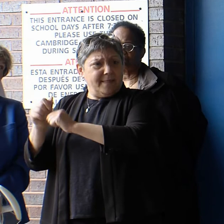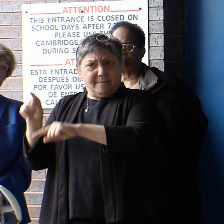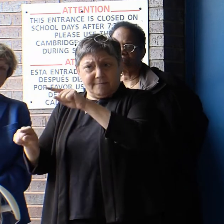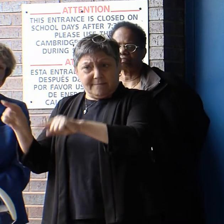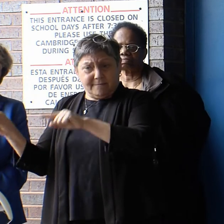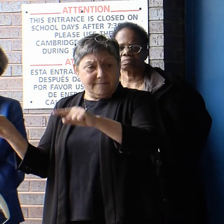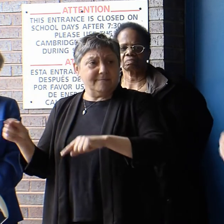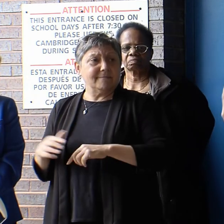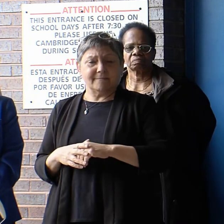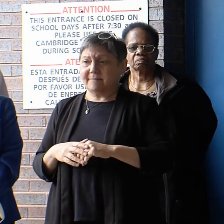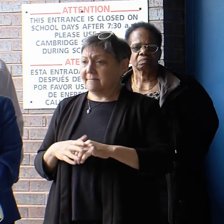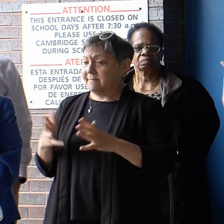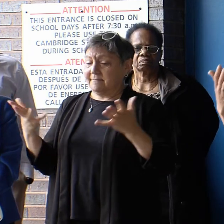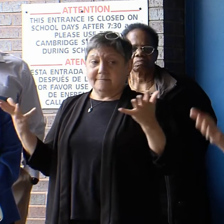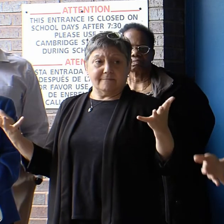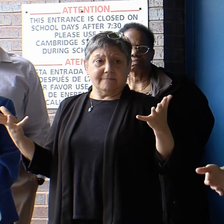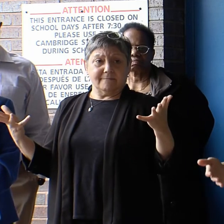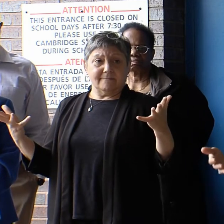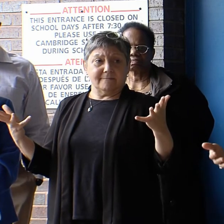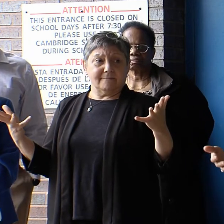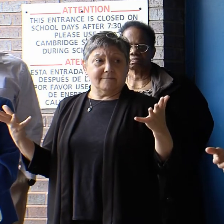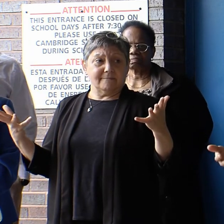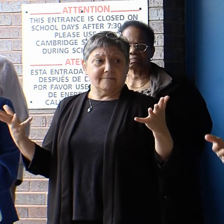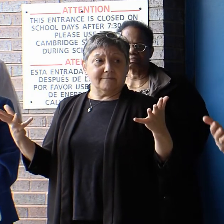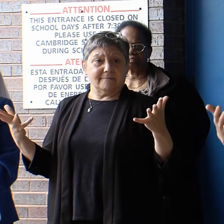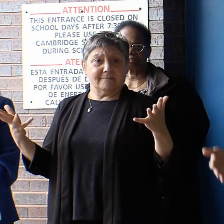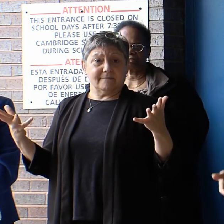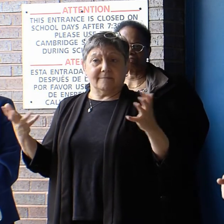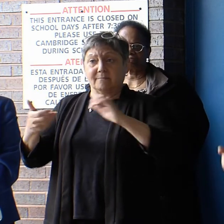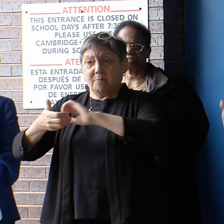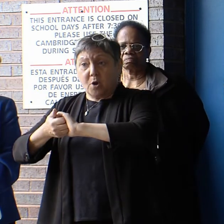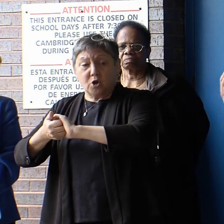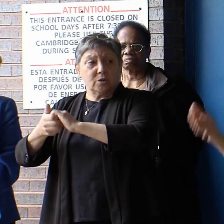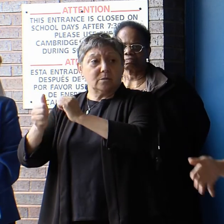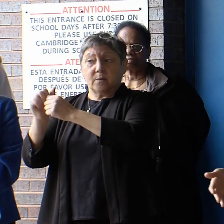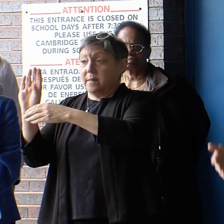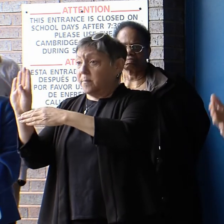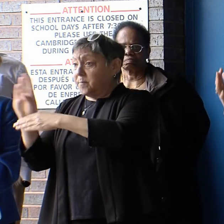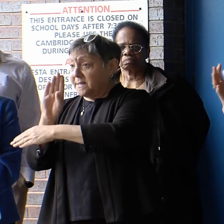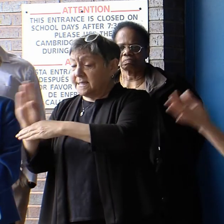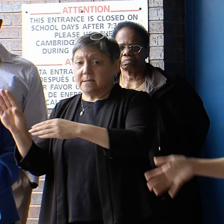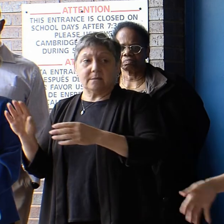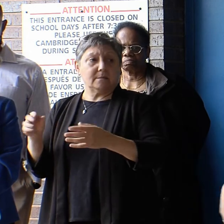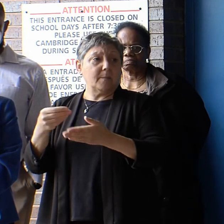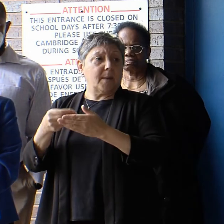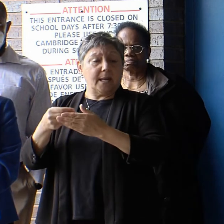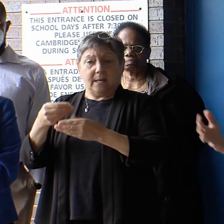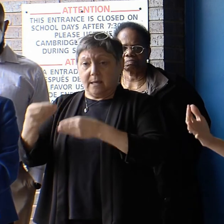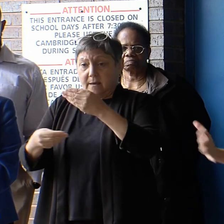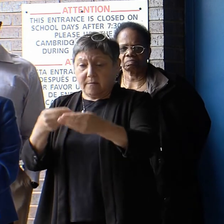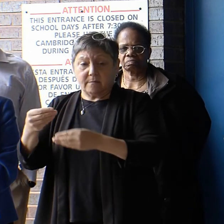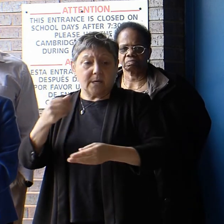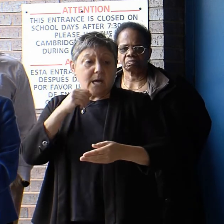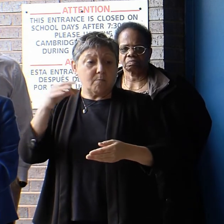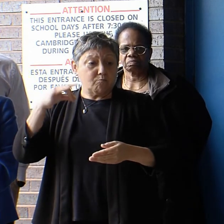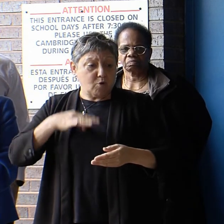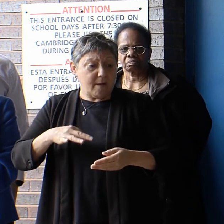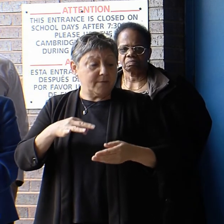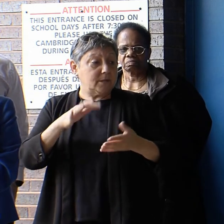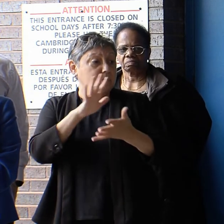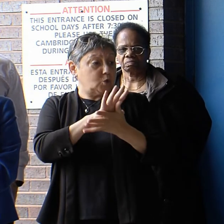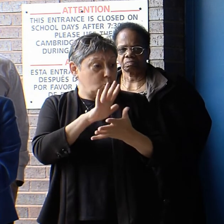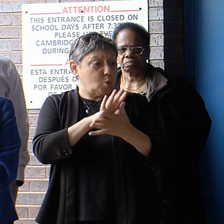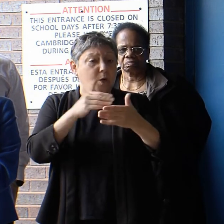school communities, but also with our partners in business, in philanthropy, in nonprofit, getting everyone on the same